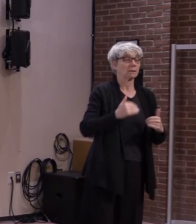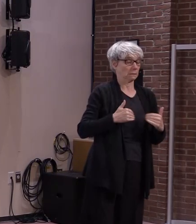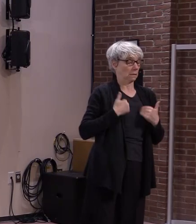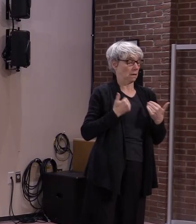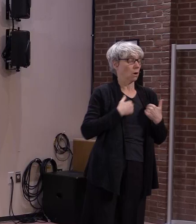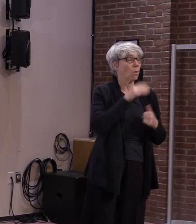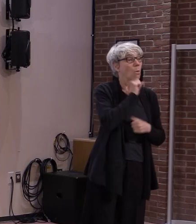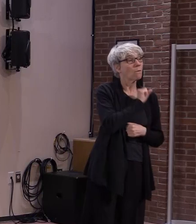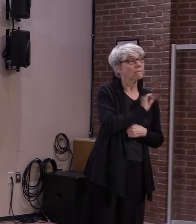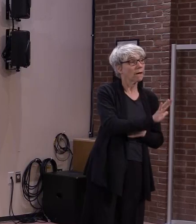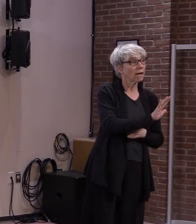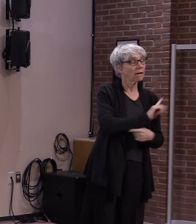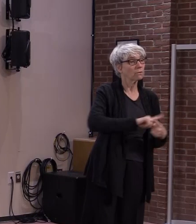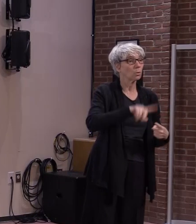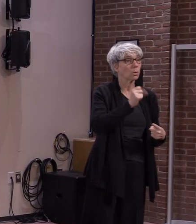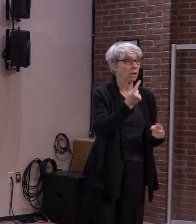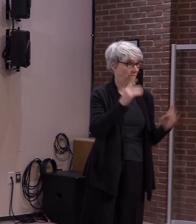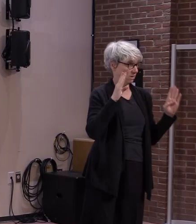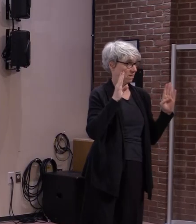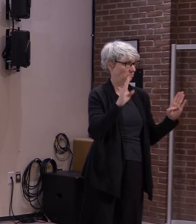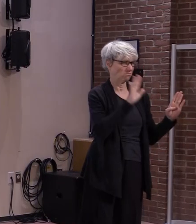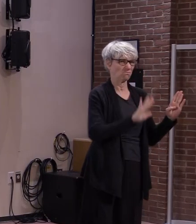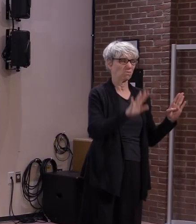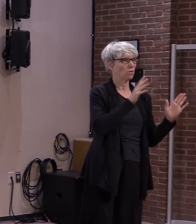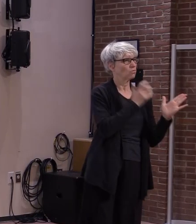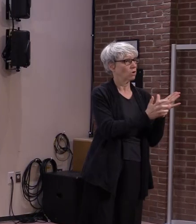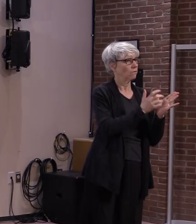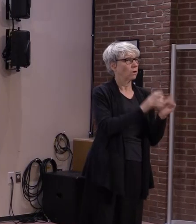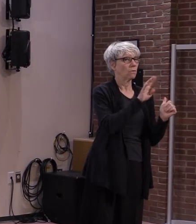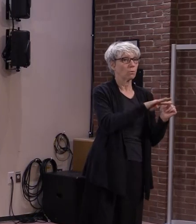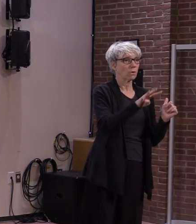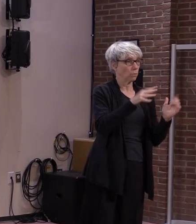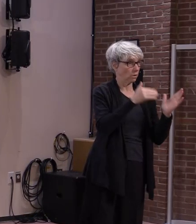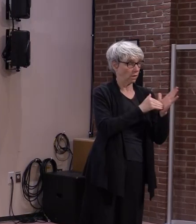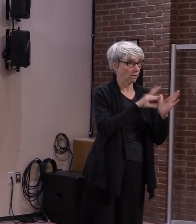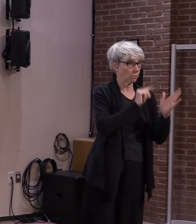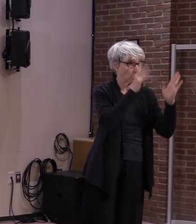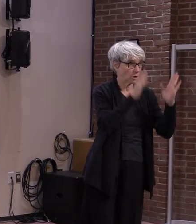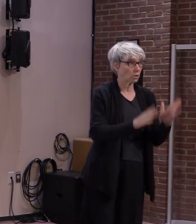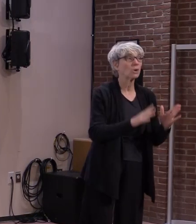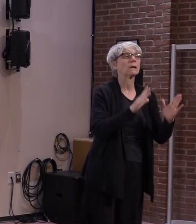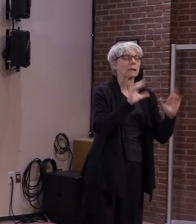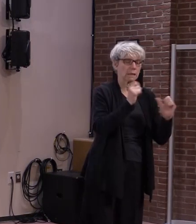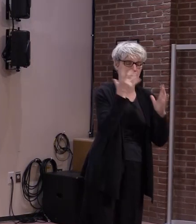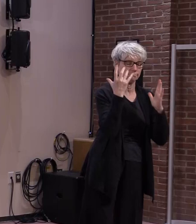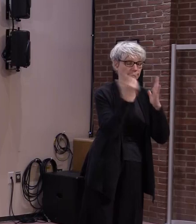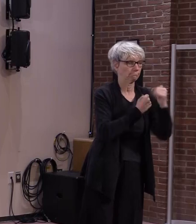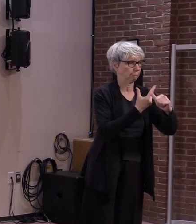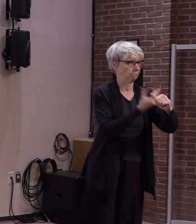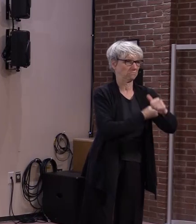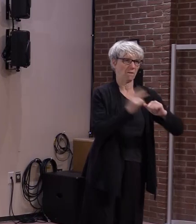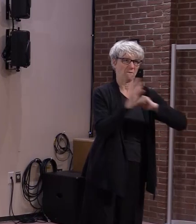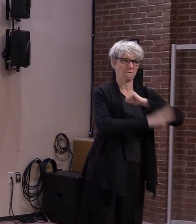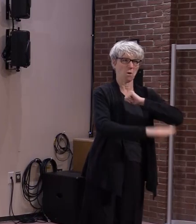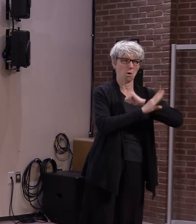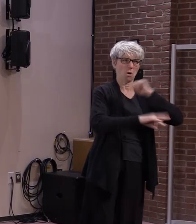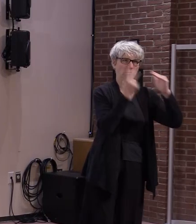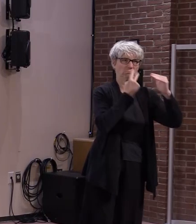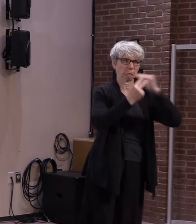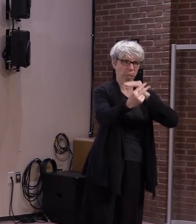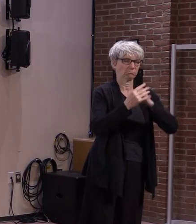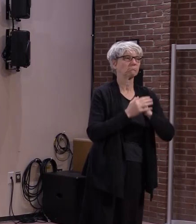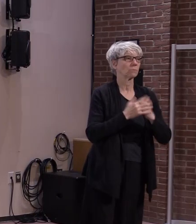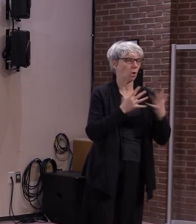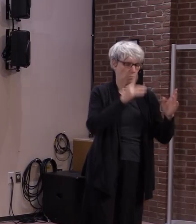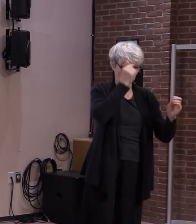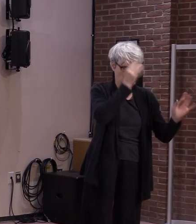of approximately forty four thousand will become eligible to be vaccinated in the fall. And we've begun planning